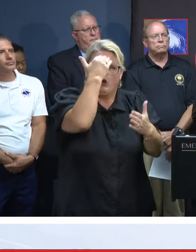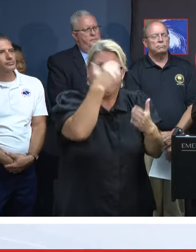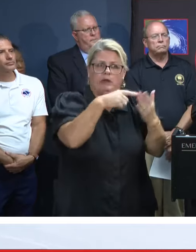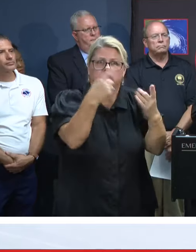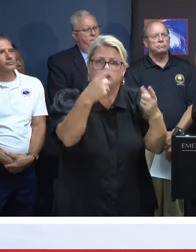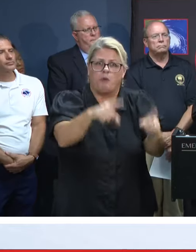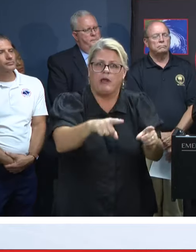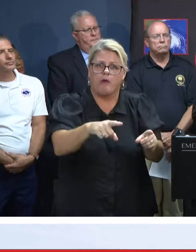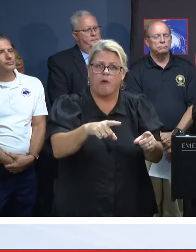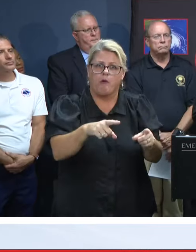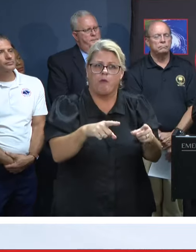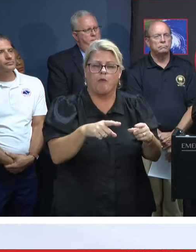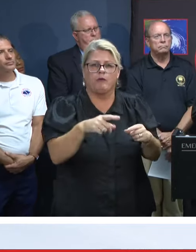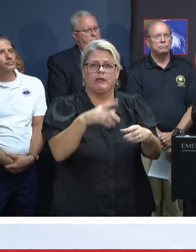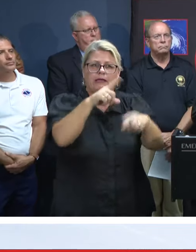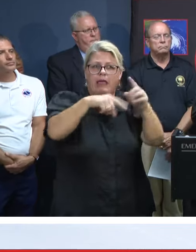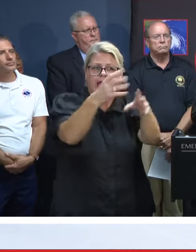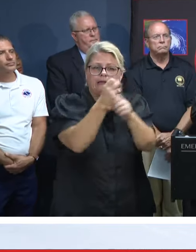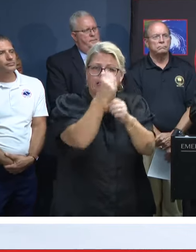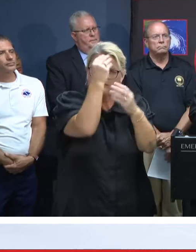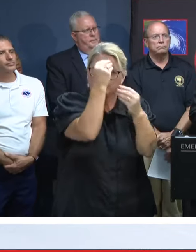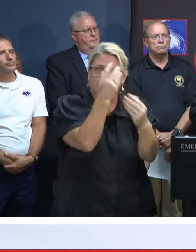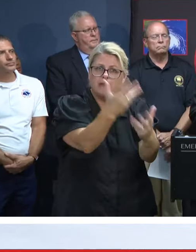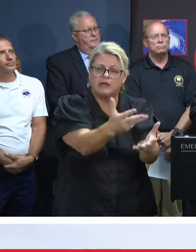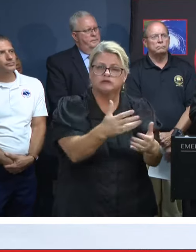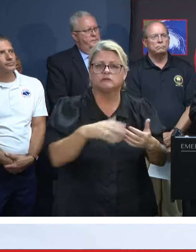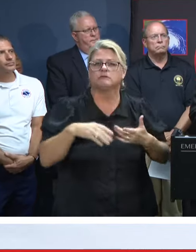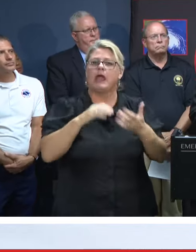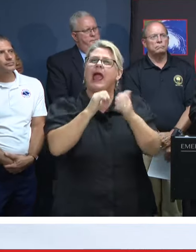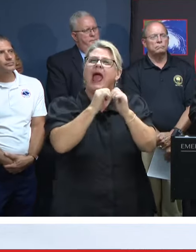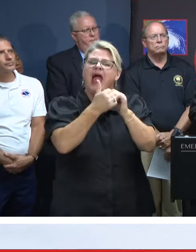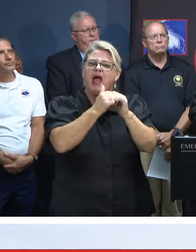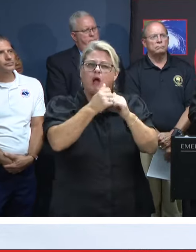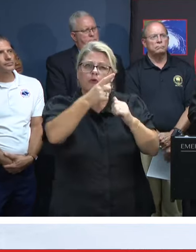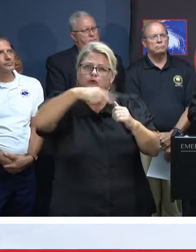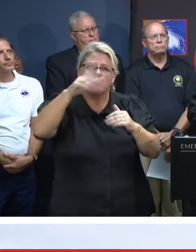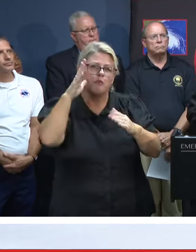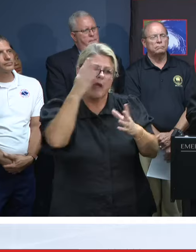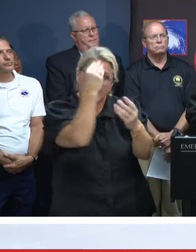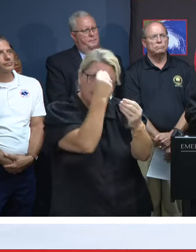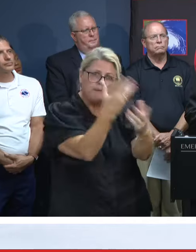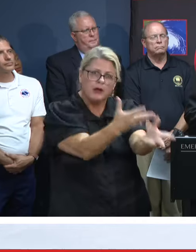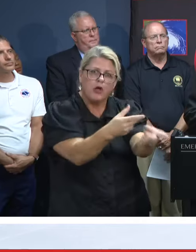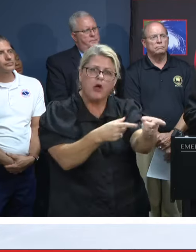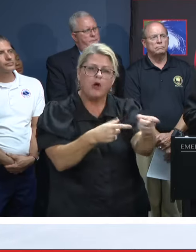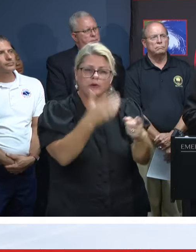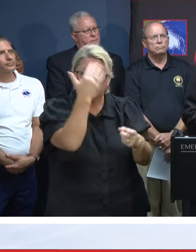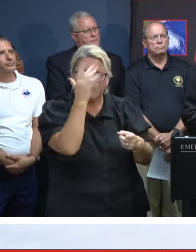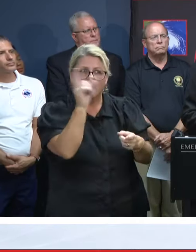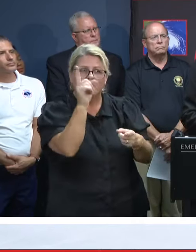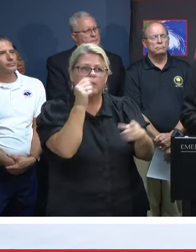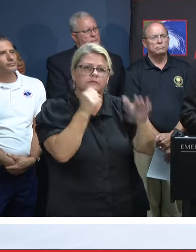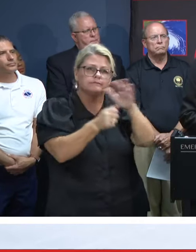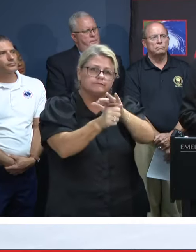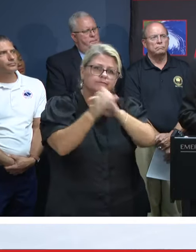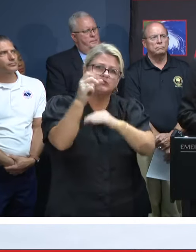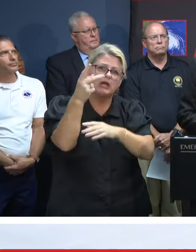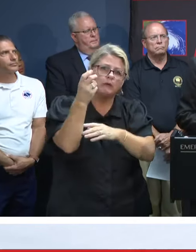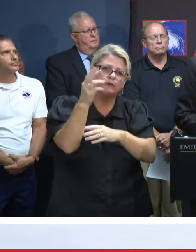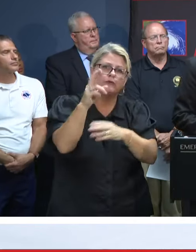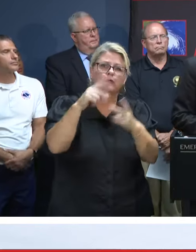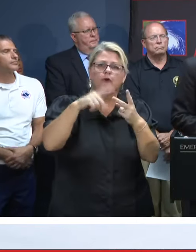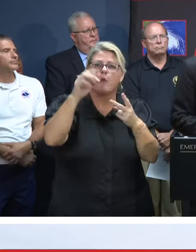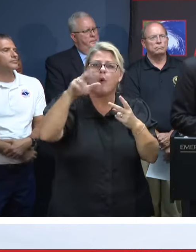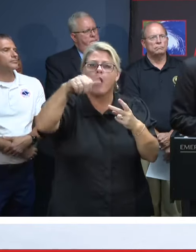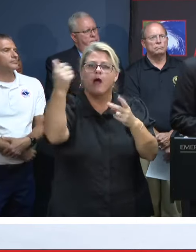efforts to ensure those folks are getting connected with the shelters or any other higher